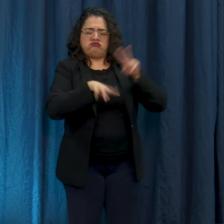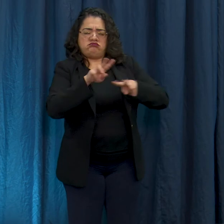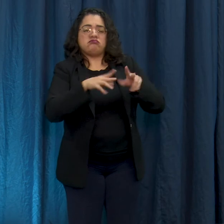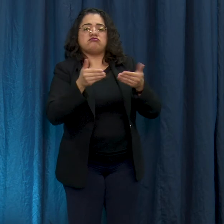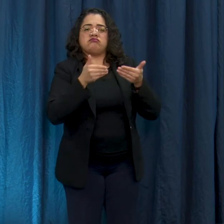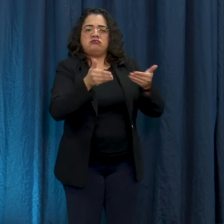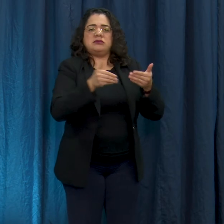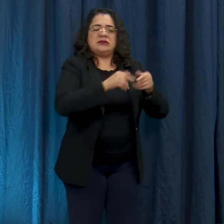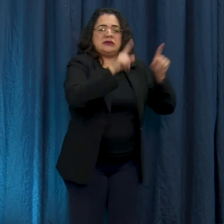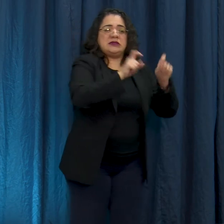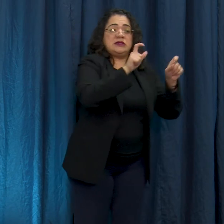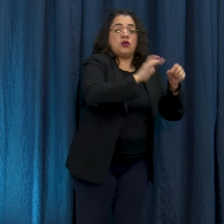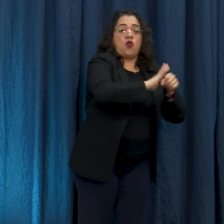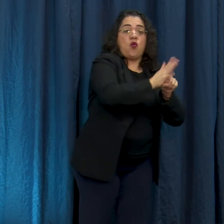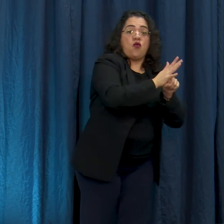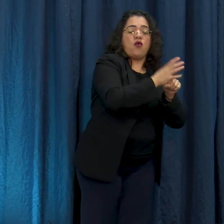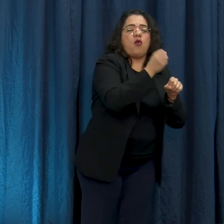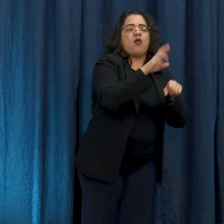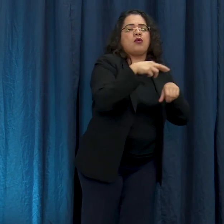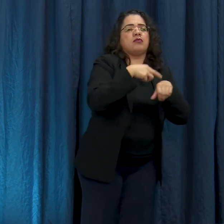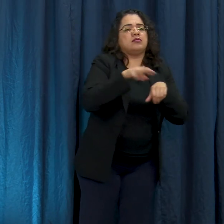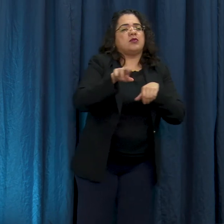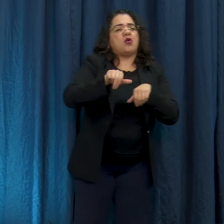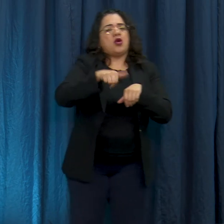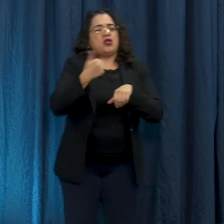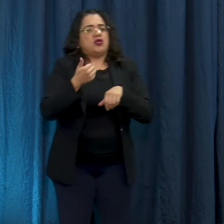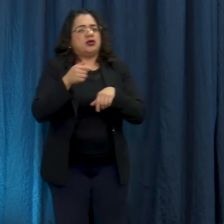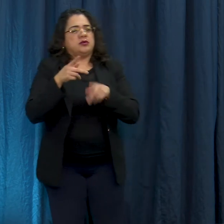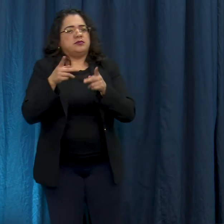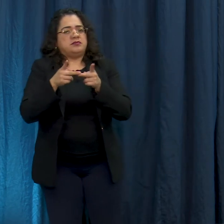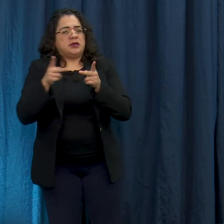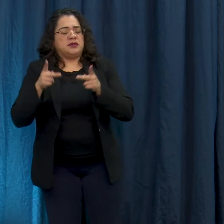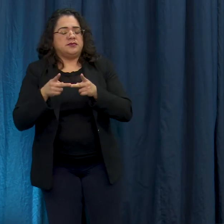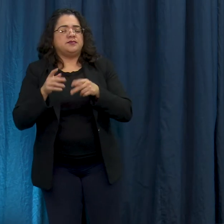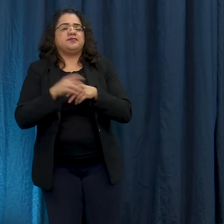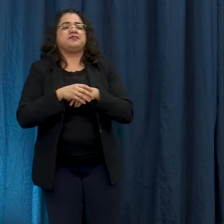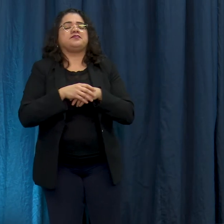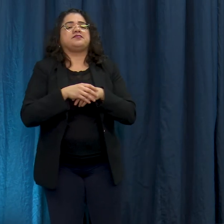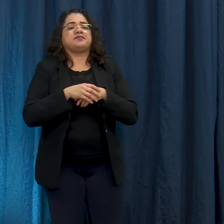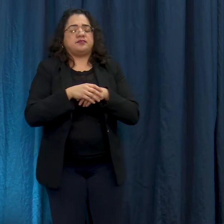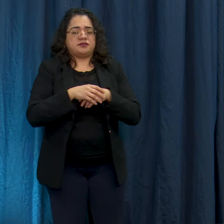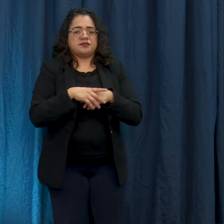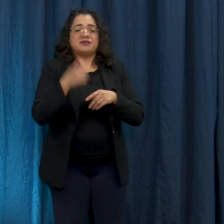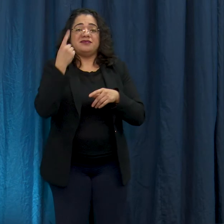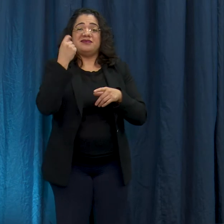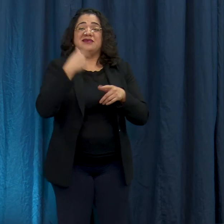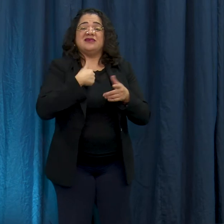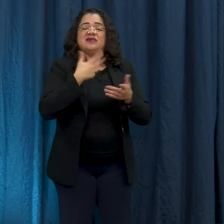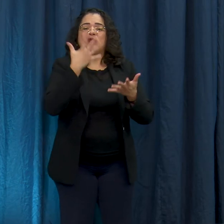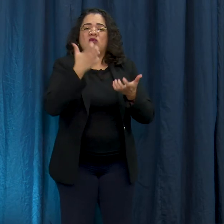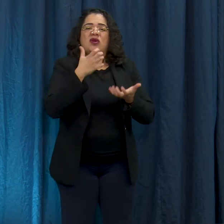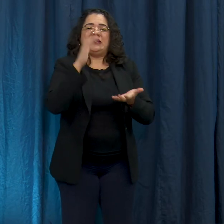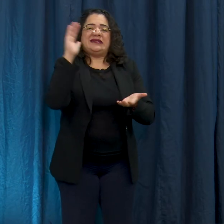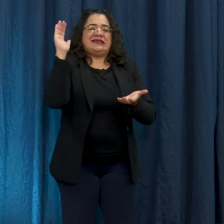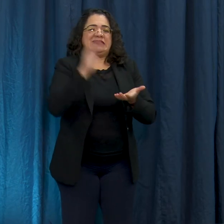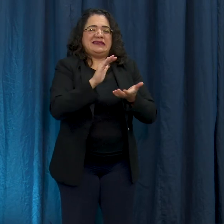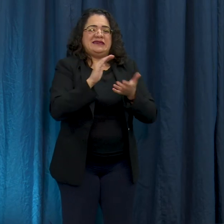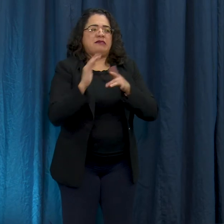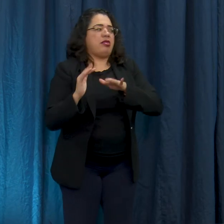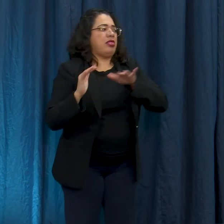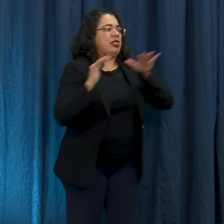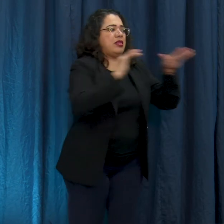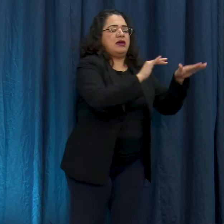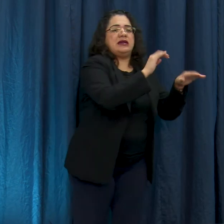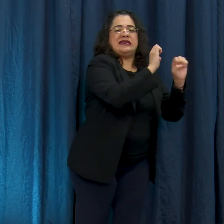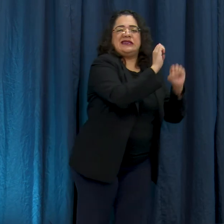Esperamos que este servicio ayude aliviar al número de personas que estamos viendo los hospitales y en las salas de emergencia. La clínica estará